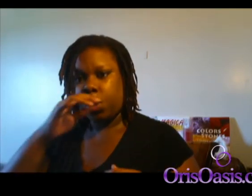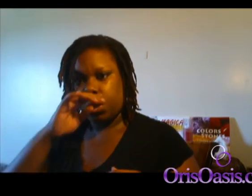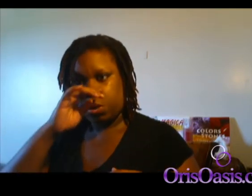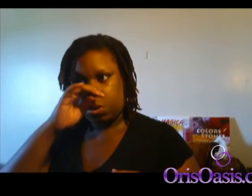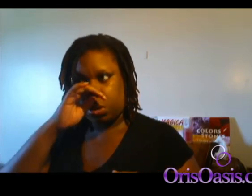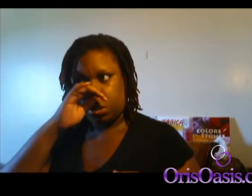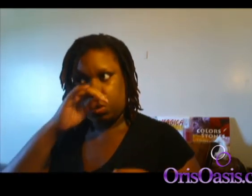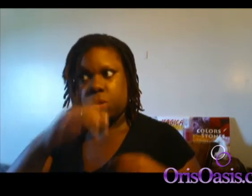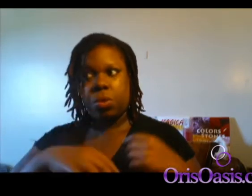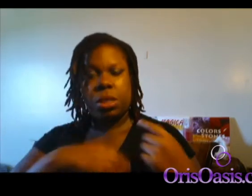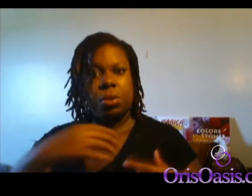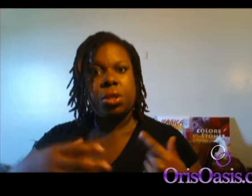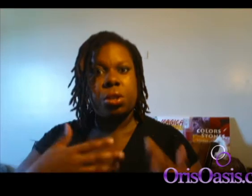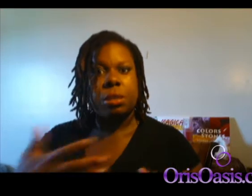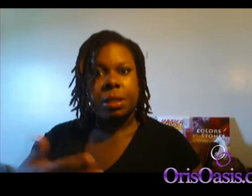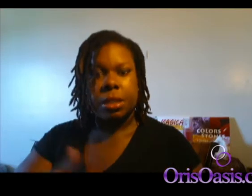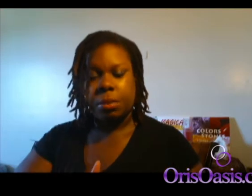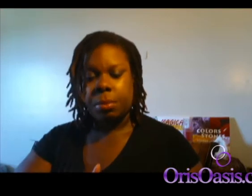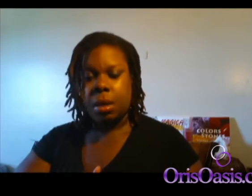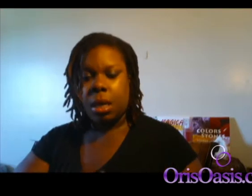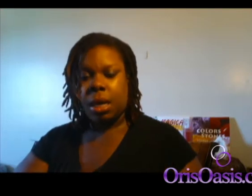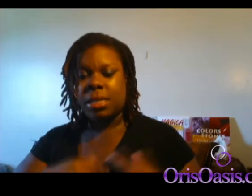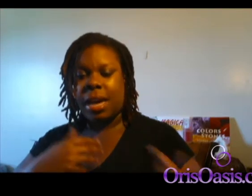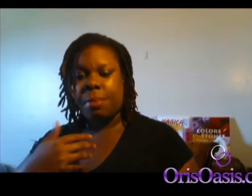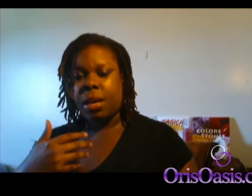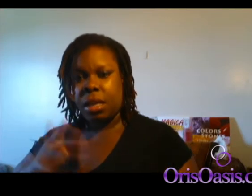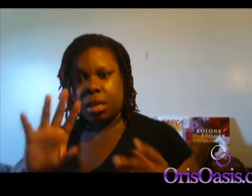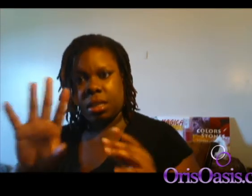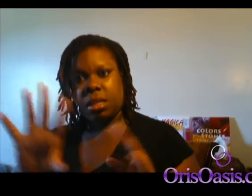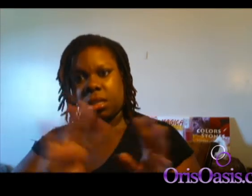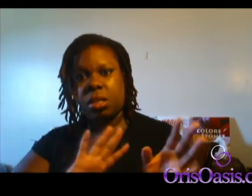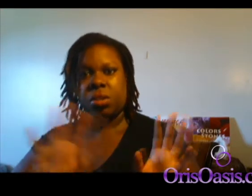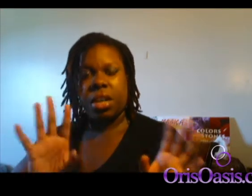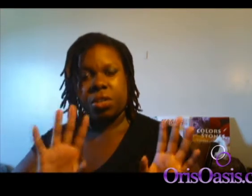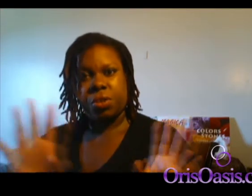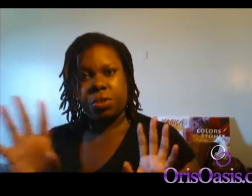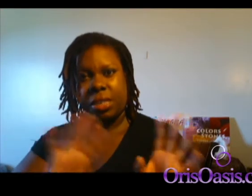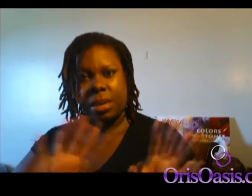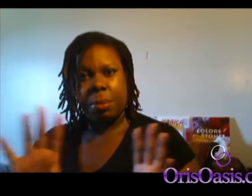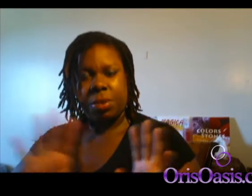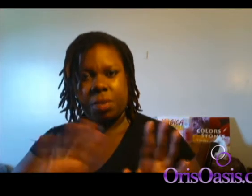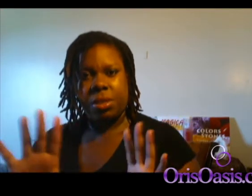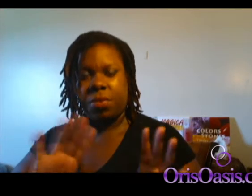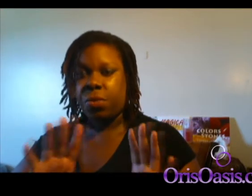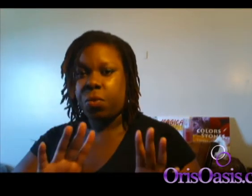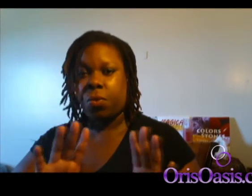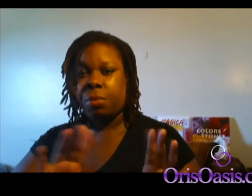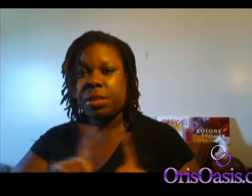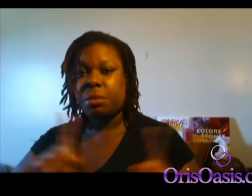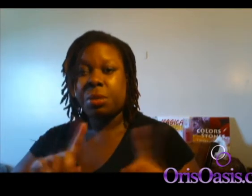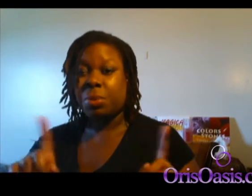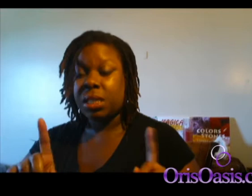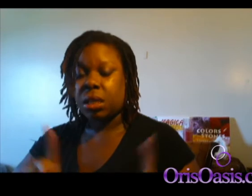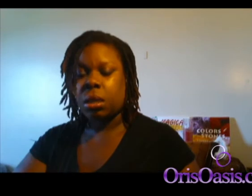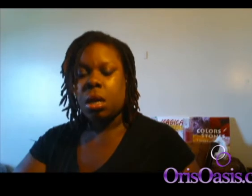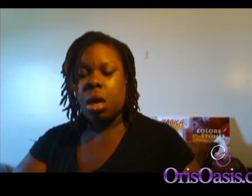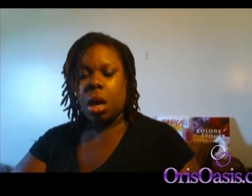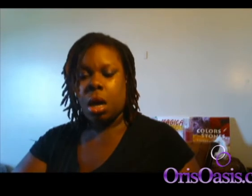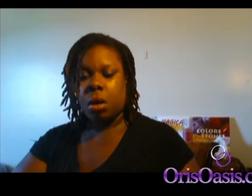When you deal with the third dimension, and this is a little controversial because a lot of people think we skipped the fourth dimension, but we didn't. When